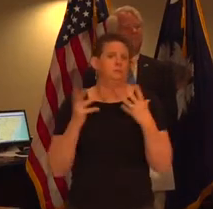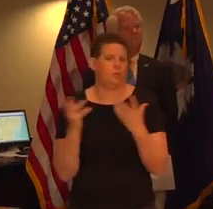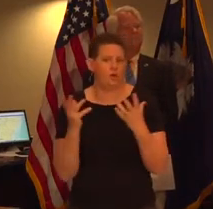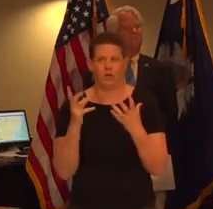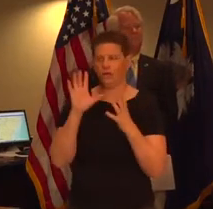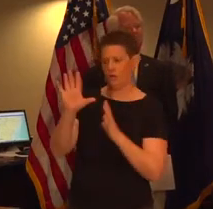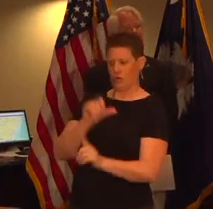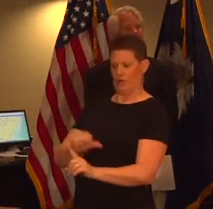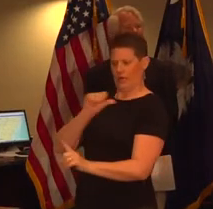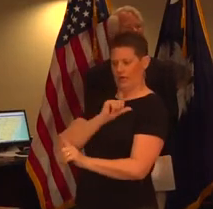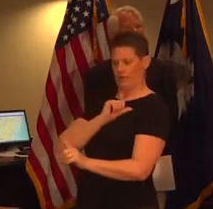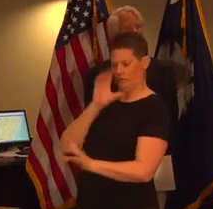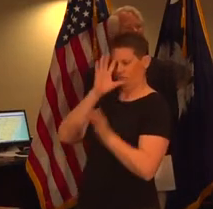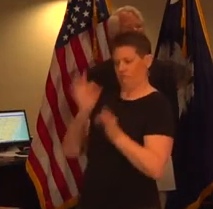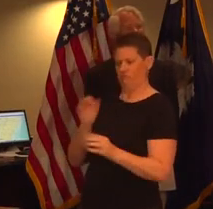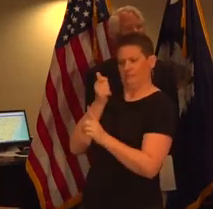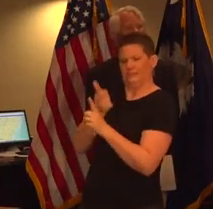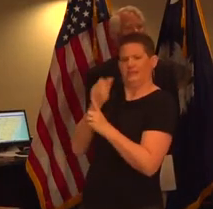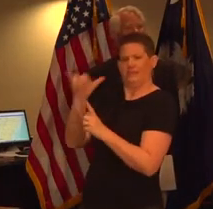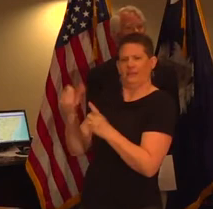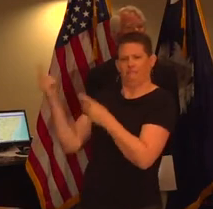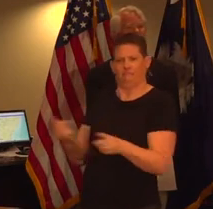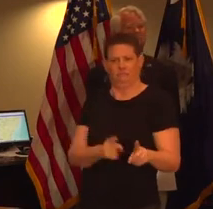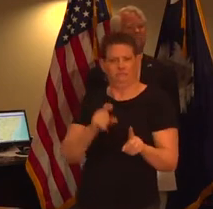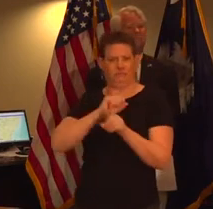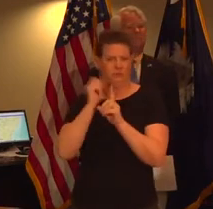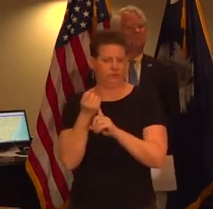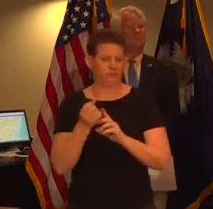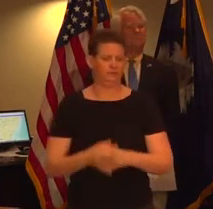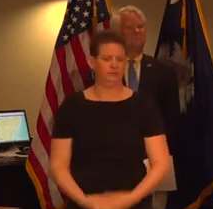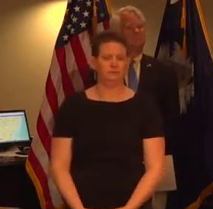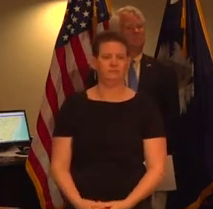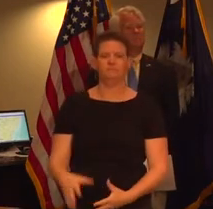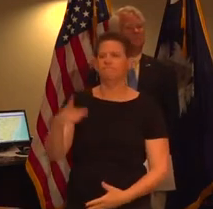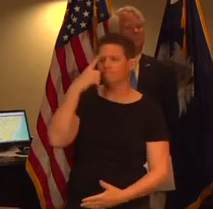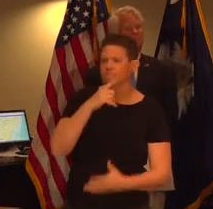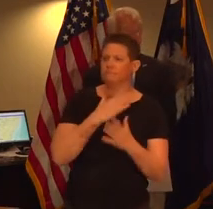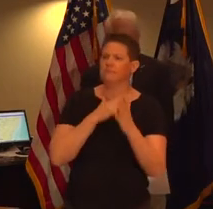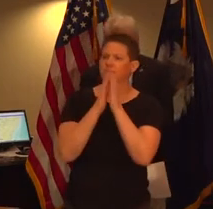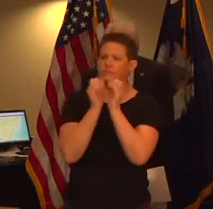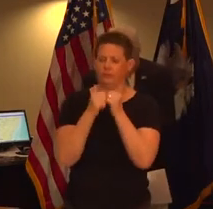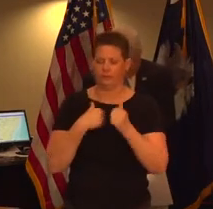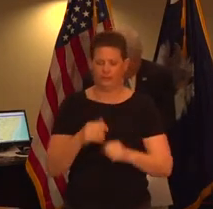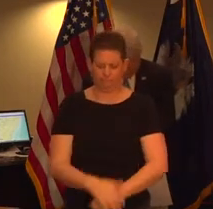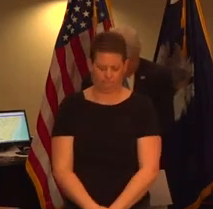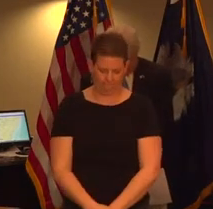one's attitude in a given set of circumstances if you would please pray with me